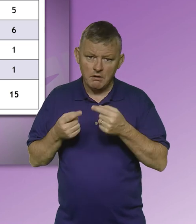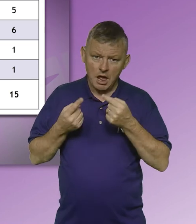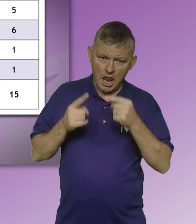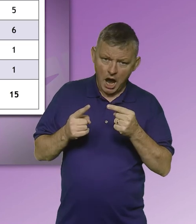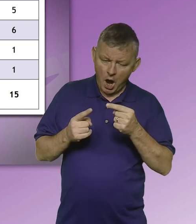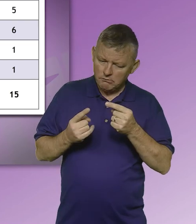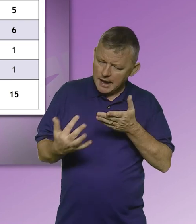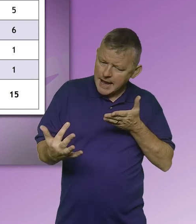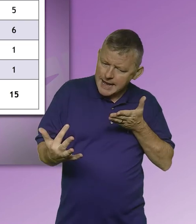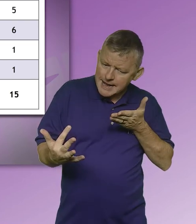them to access the curriculum.